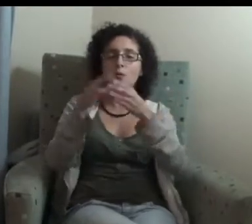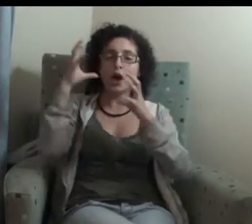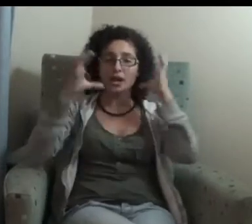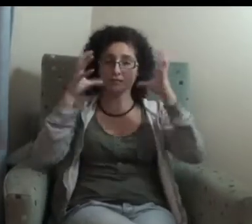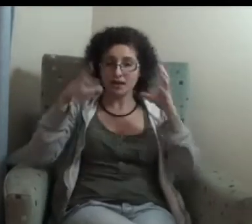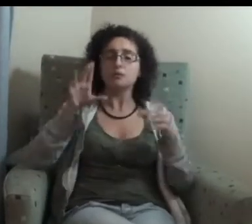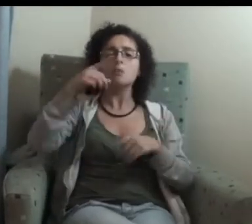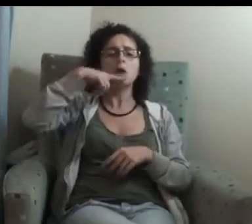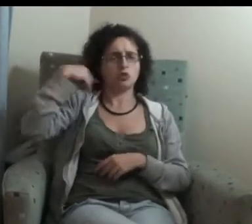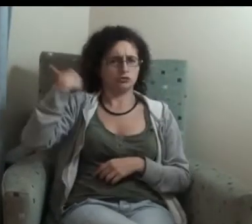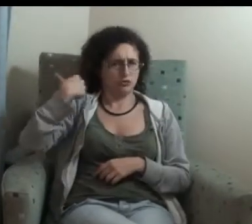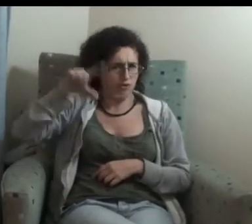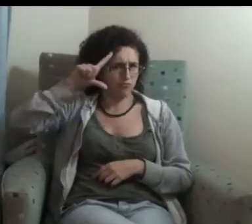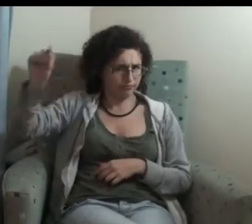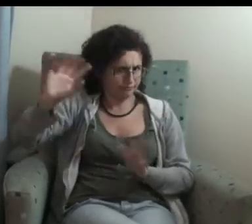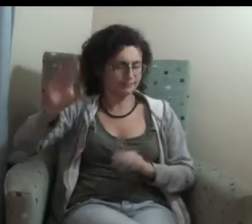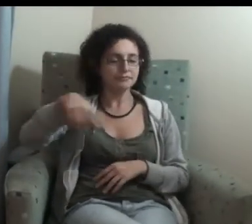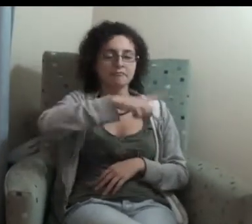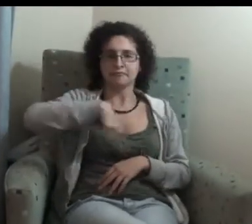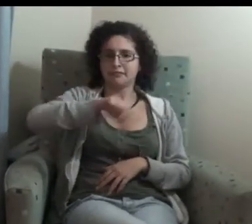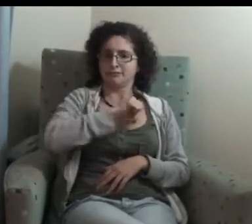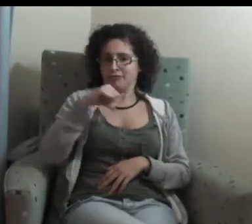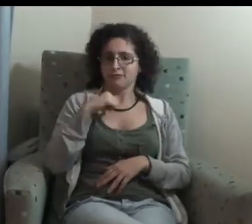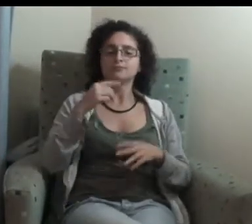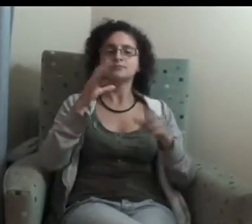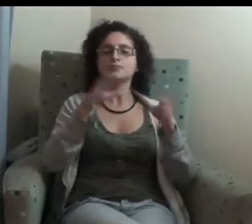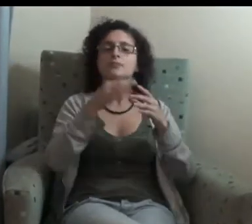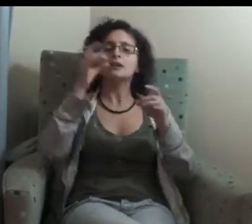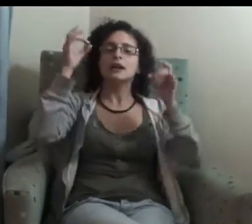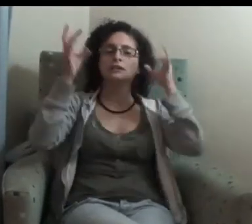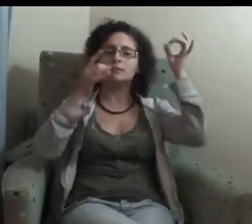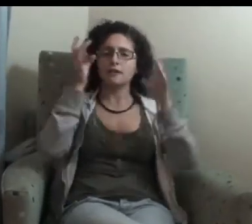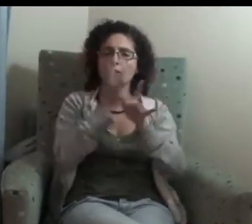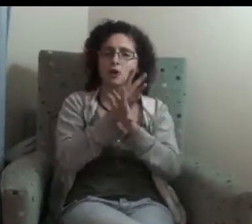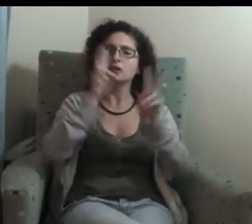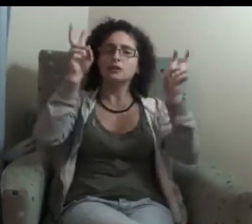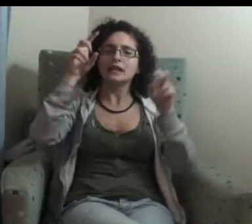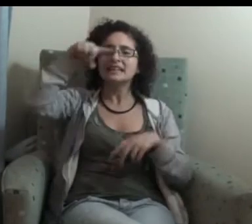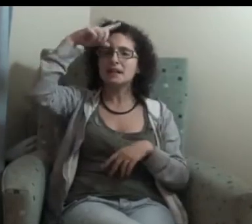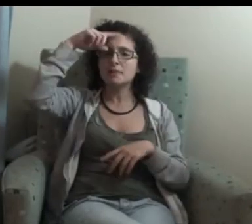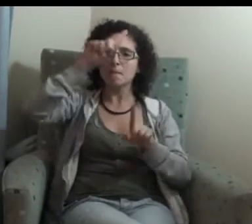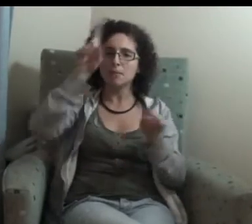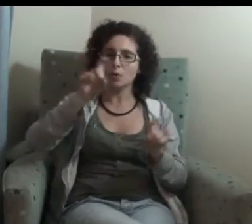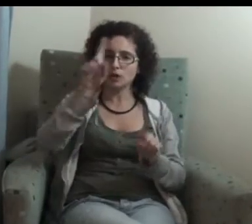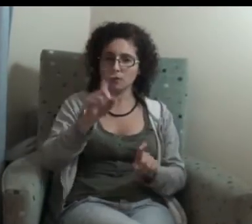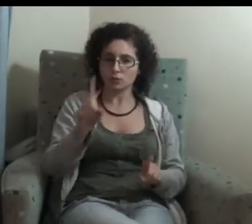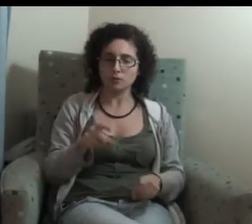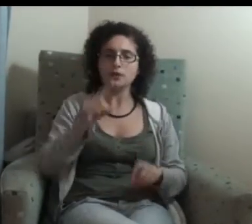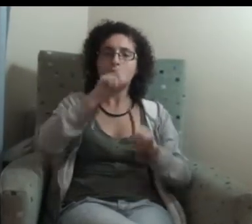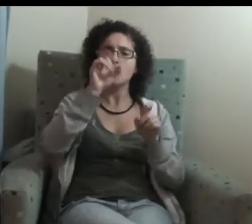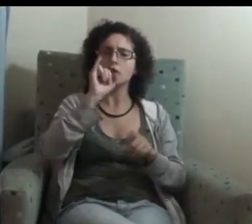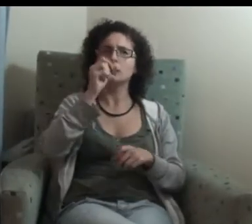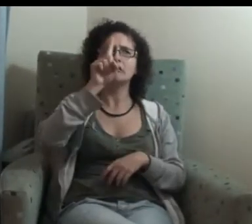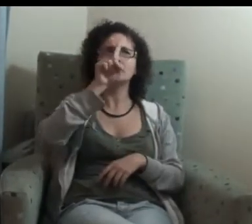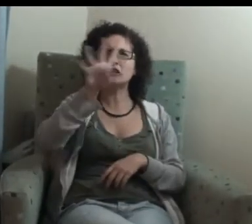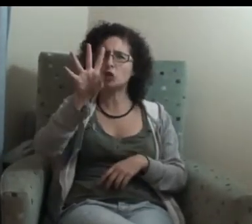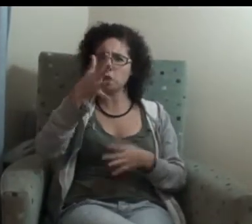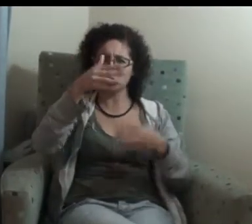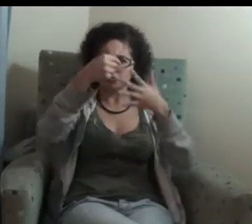I remember my Jardin center kick against the Springboks. Don Clark against the Lions. Yes, I